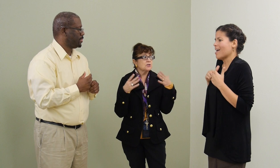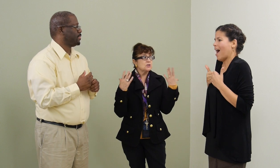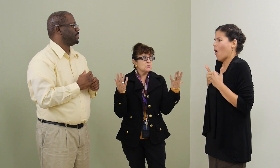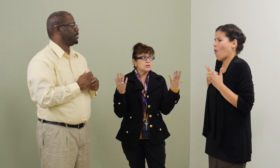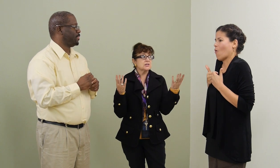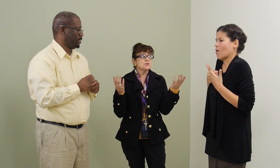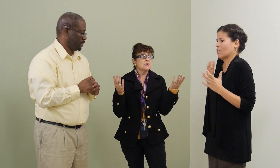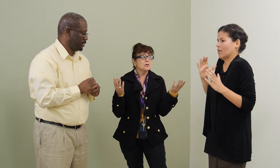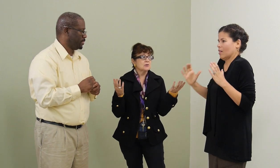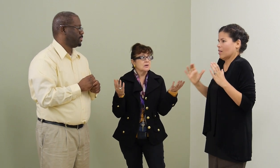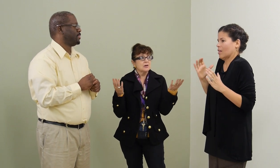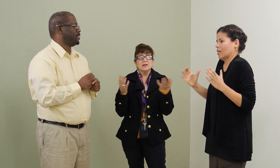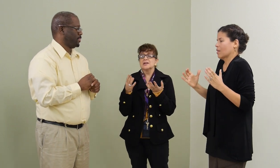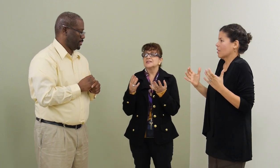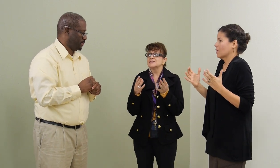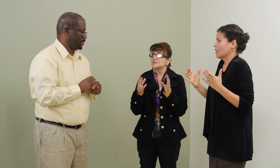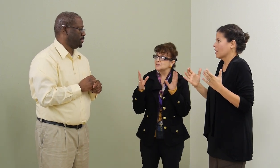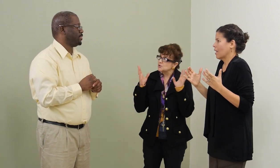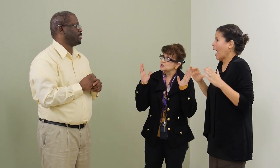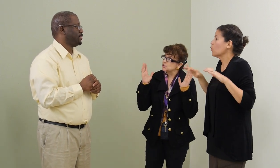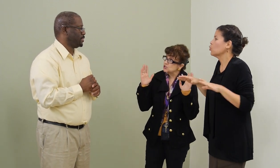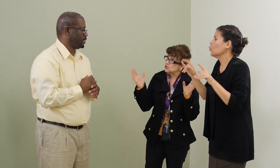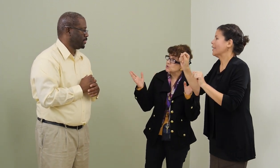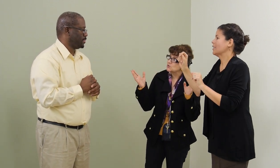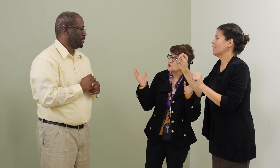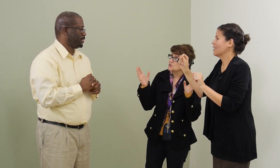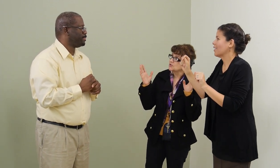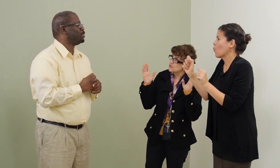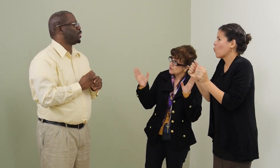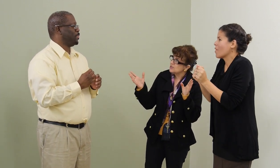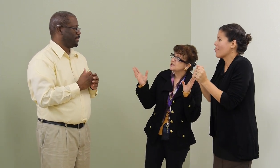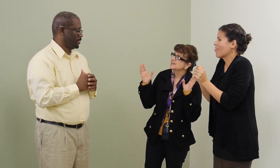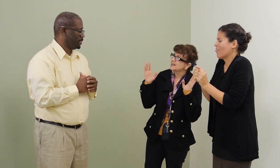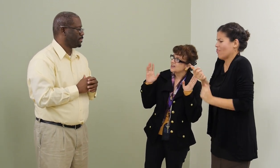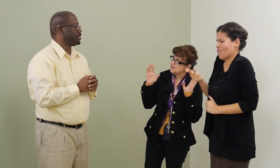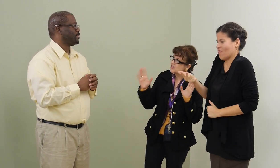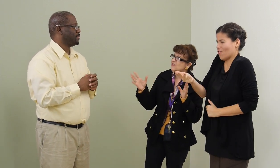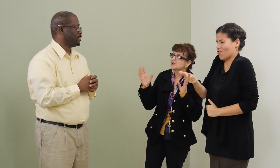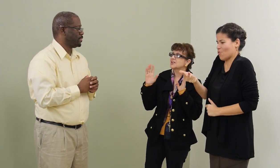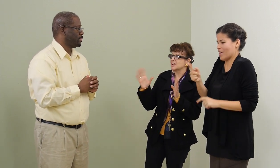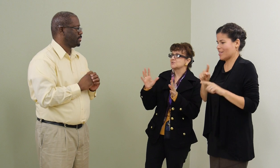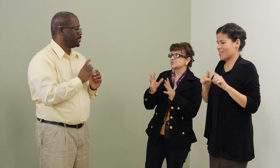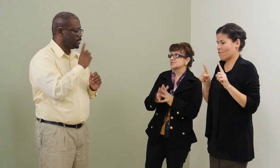going to do it, you know, in two, three different languages.